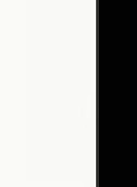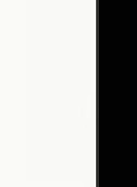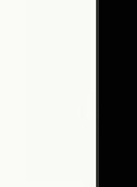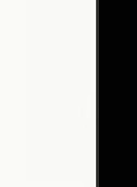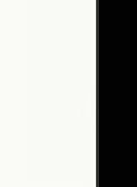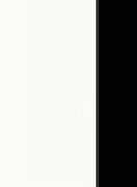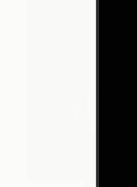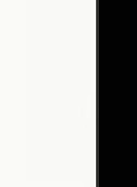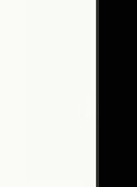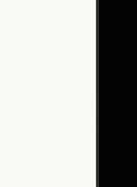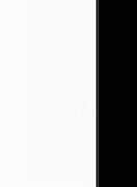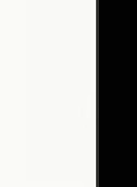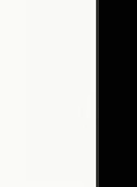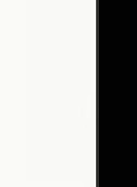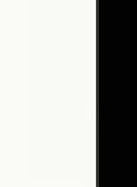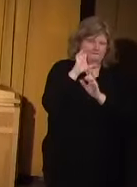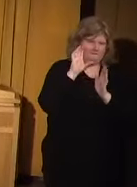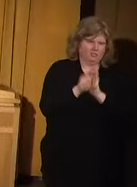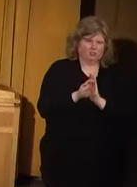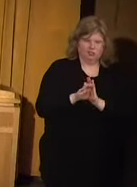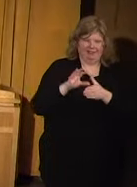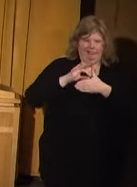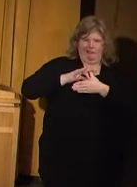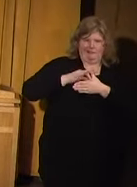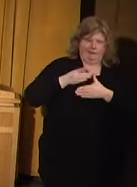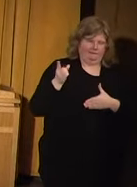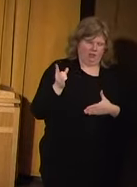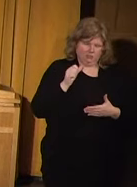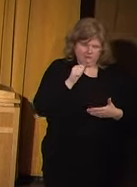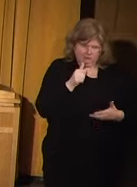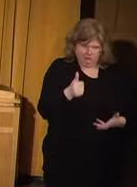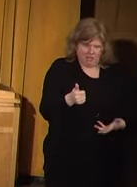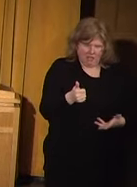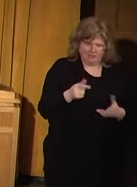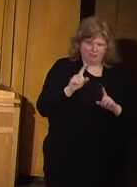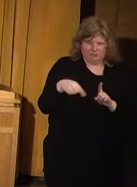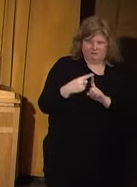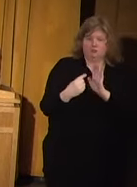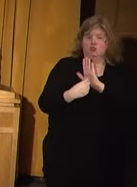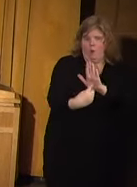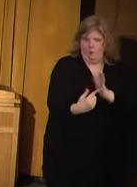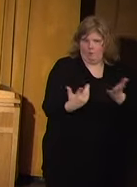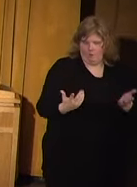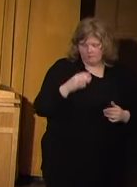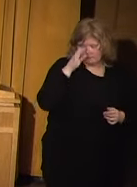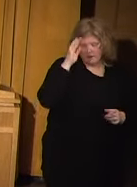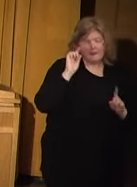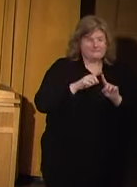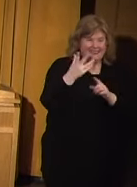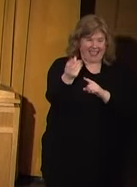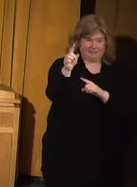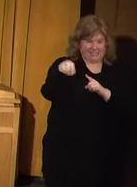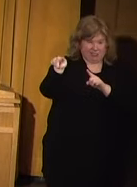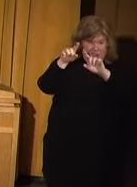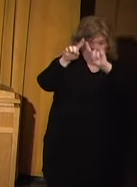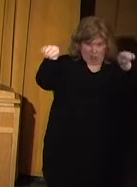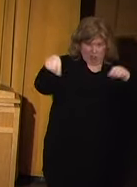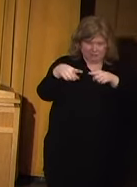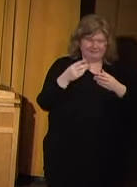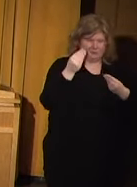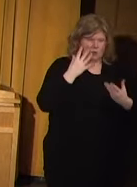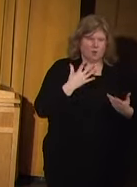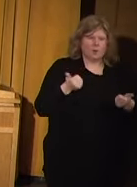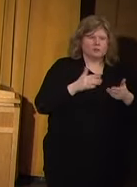would use those. This is just an illustration. The substance here is not right. We just did it for purposes of show. But those outer circles will tell us things like,